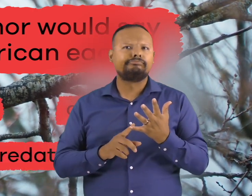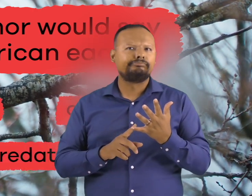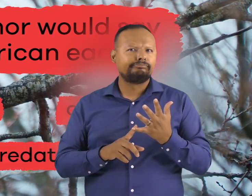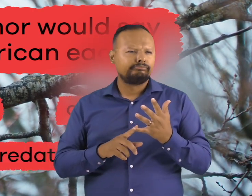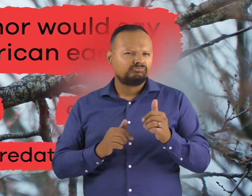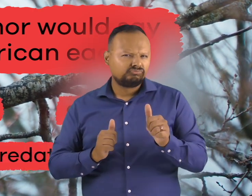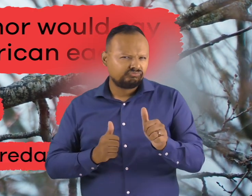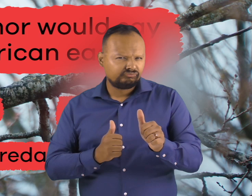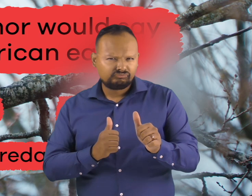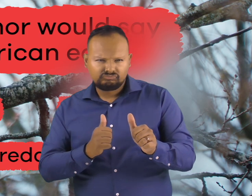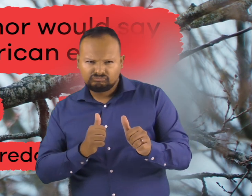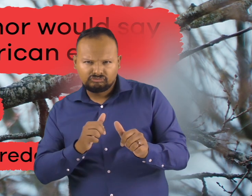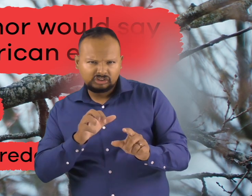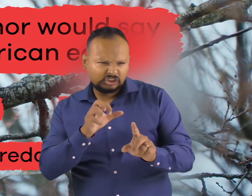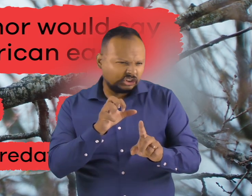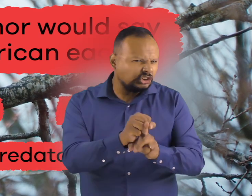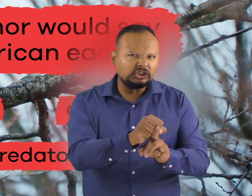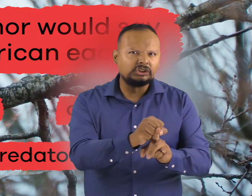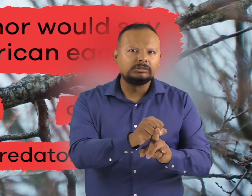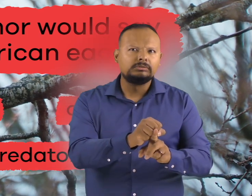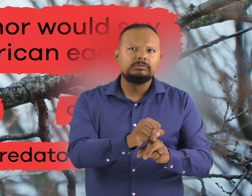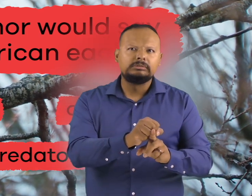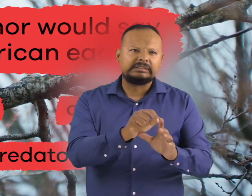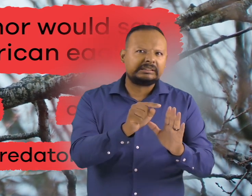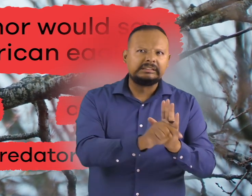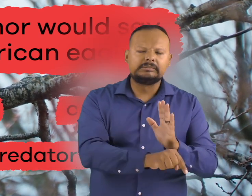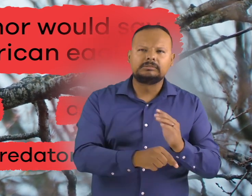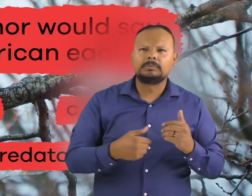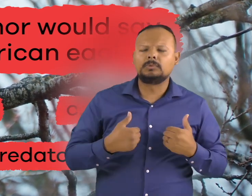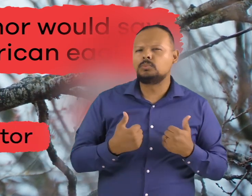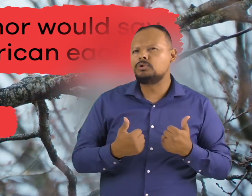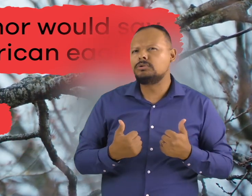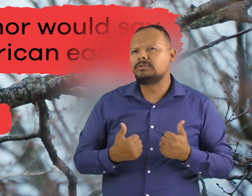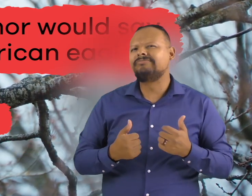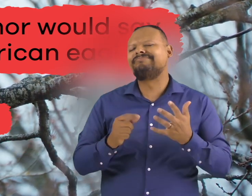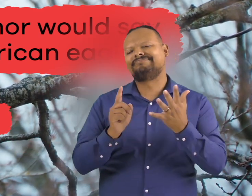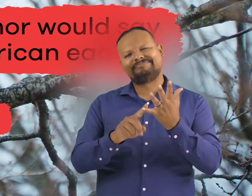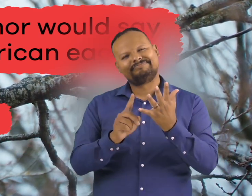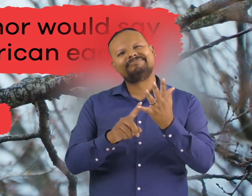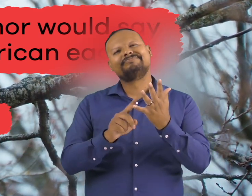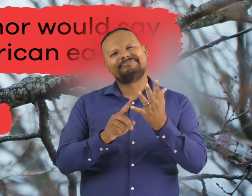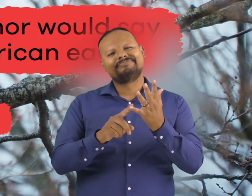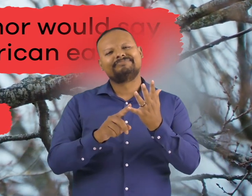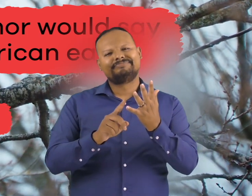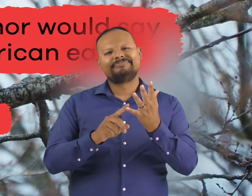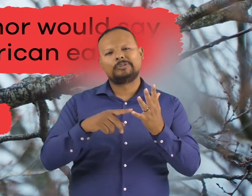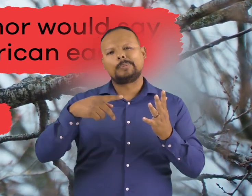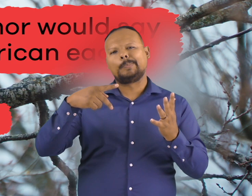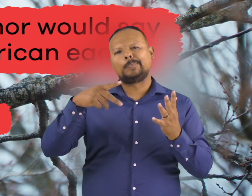Predator If you chose E. Predator You're right!